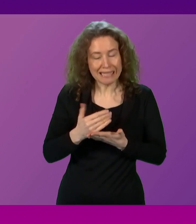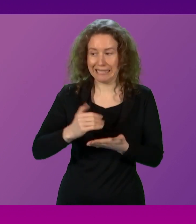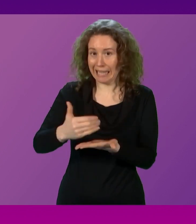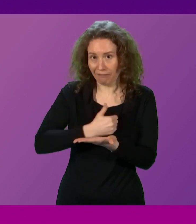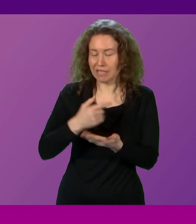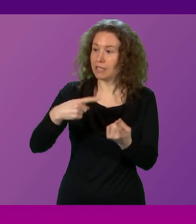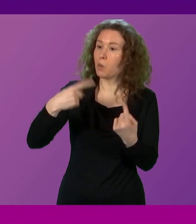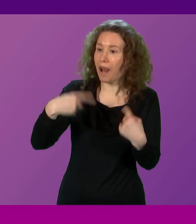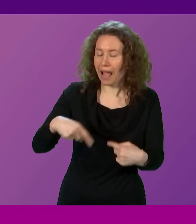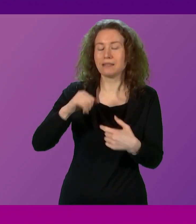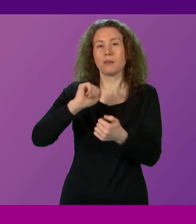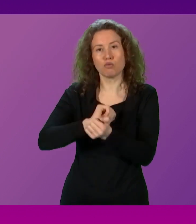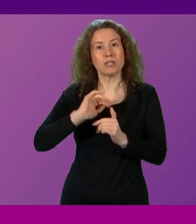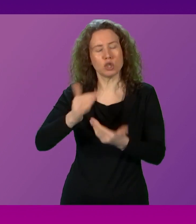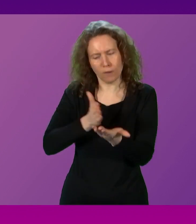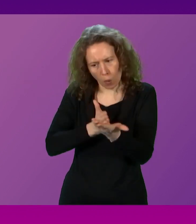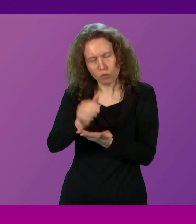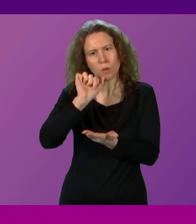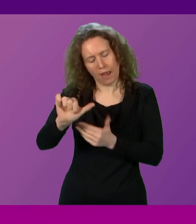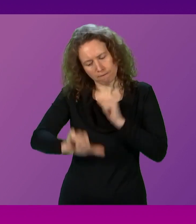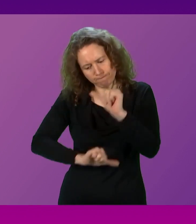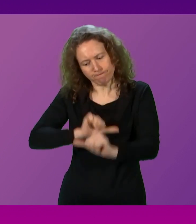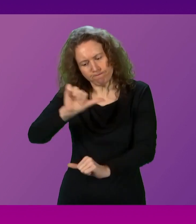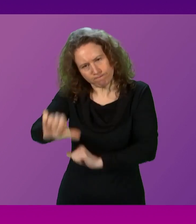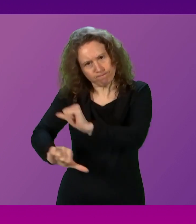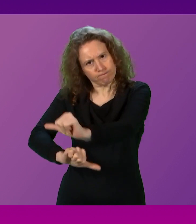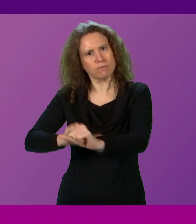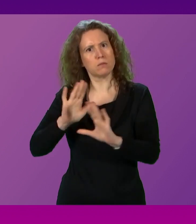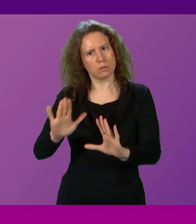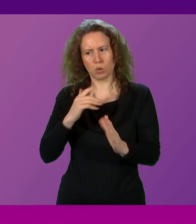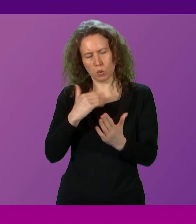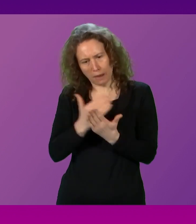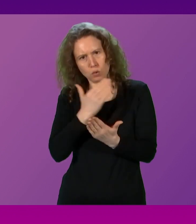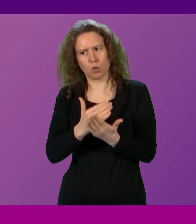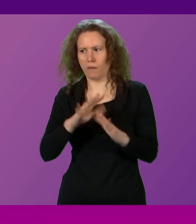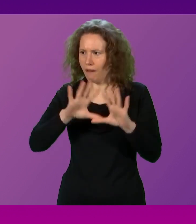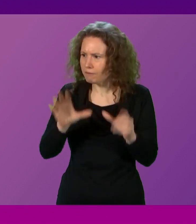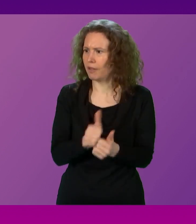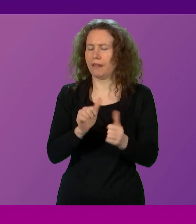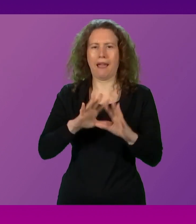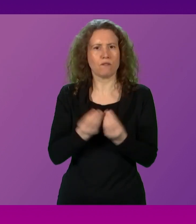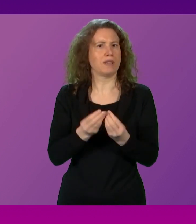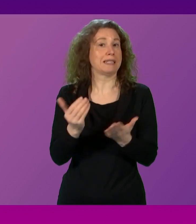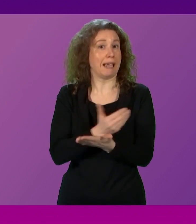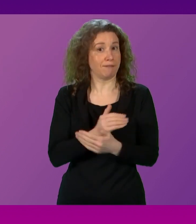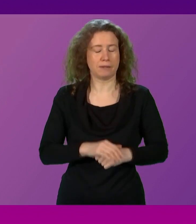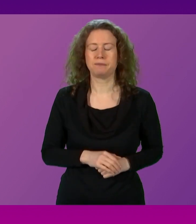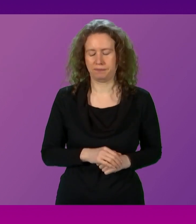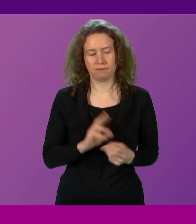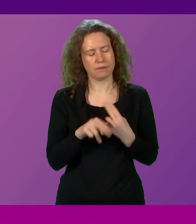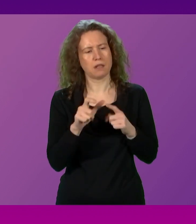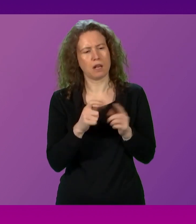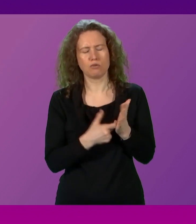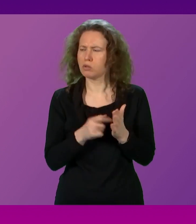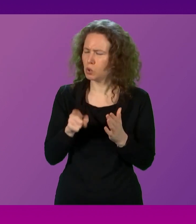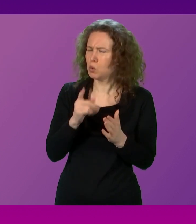Service to undertake their operational responsibilities in relation to an individual case. Douglas Ross. First Minister, you just have to